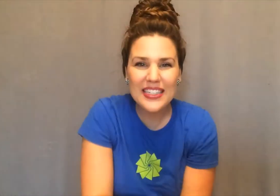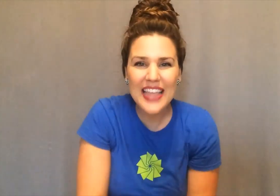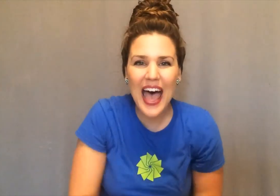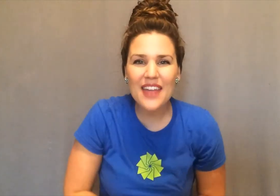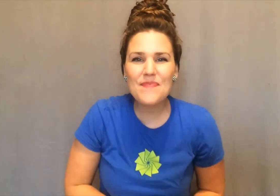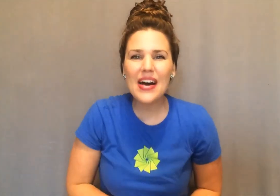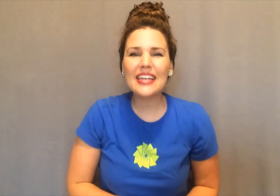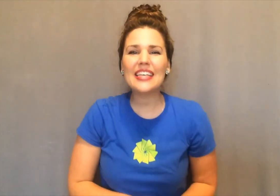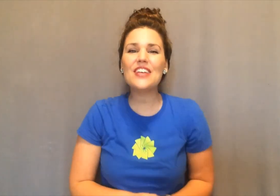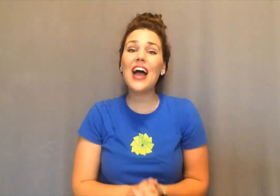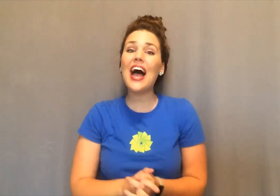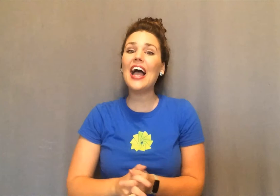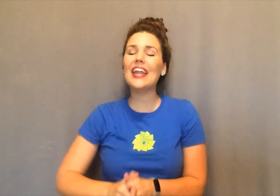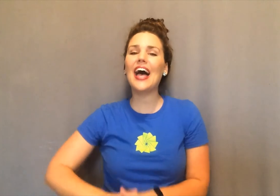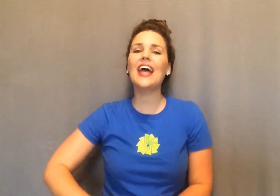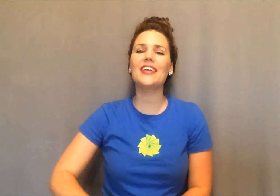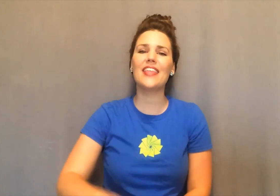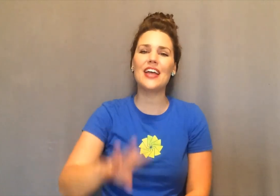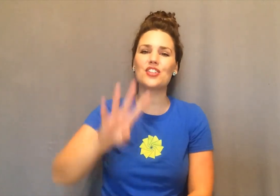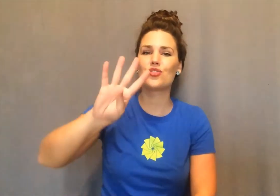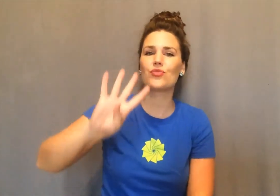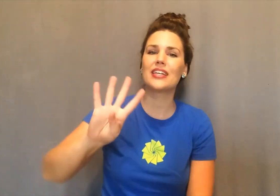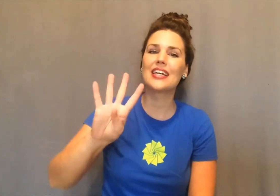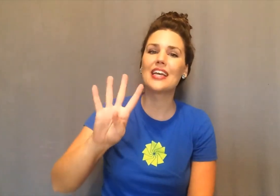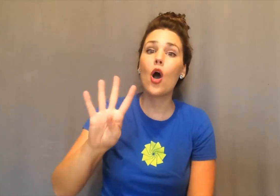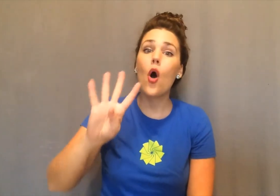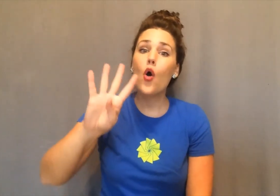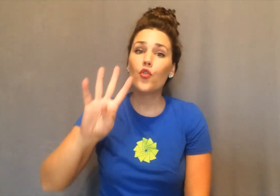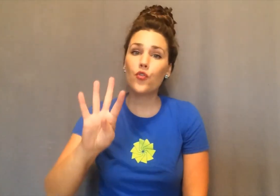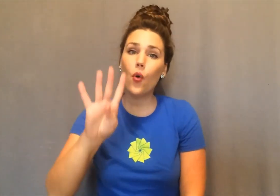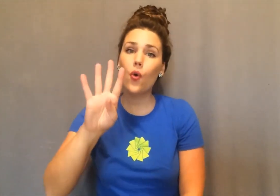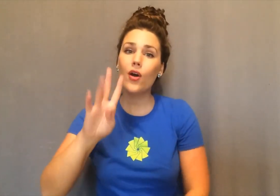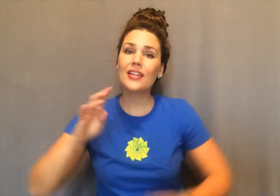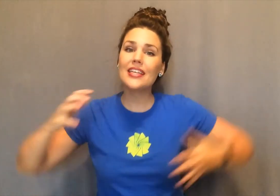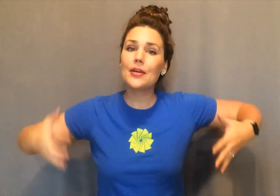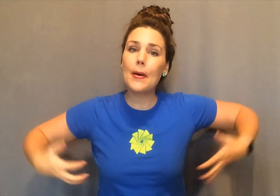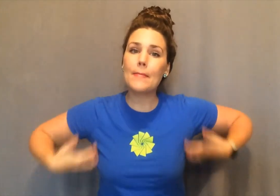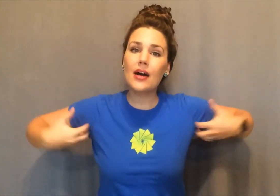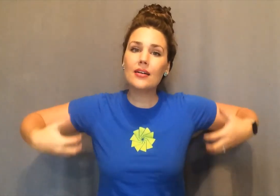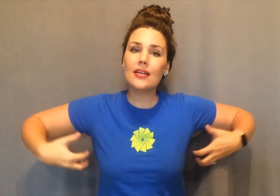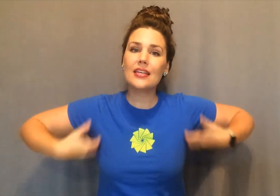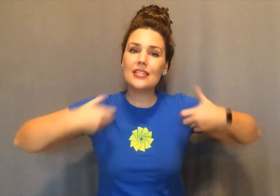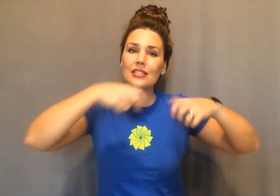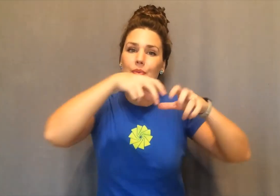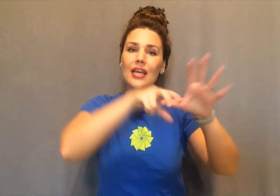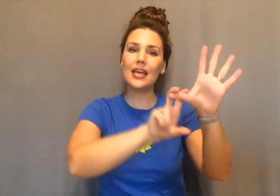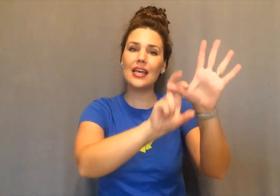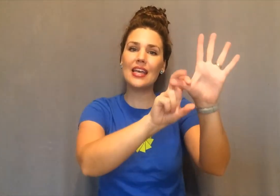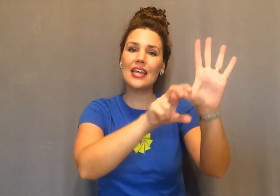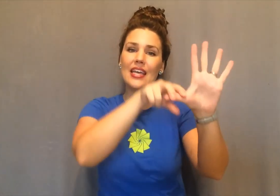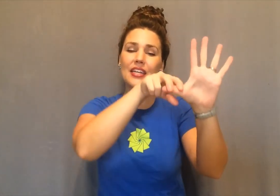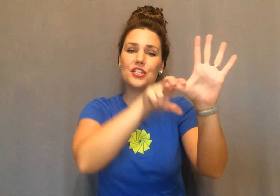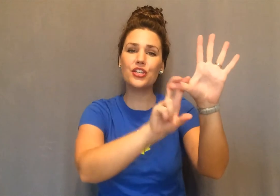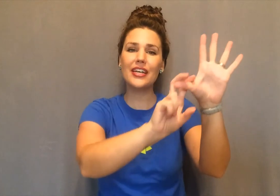that monkey right out of that tree. Four little monkeys swinging in a tree.